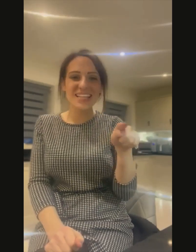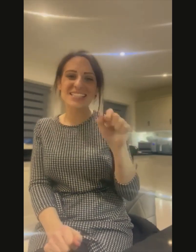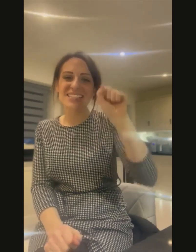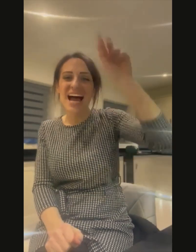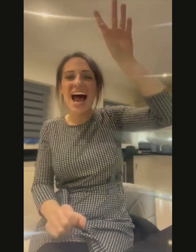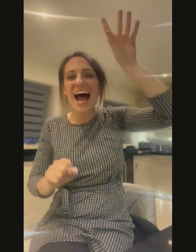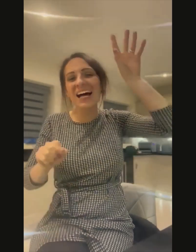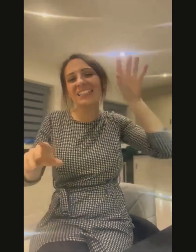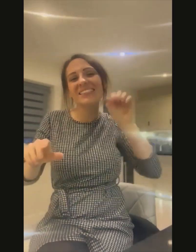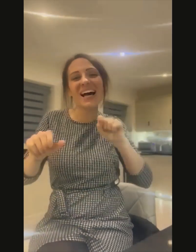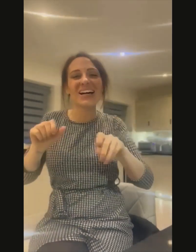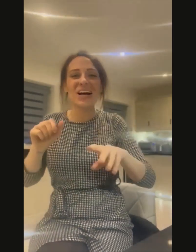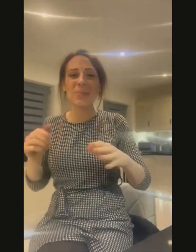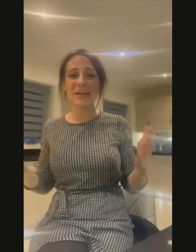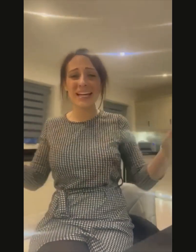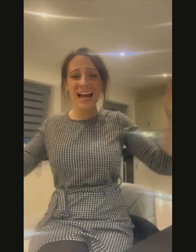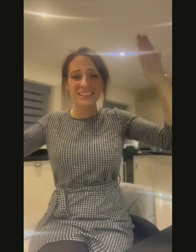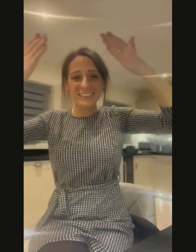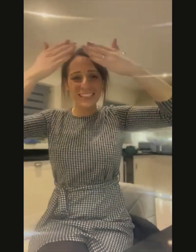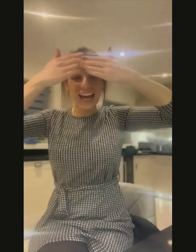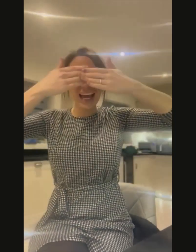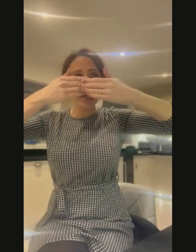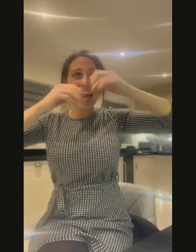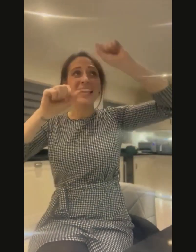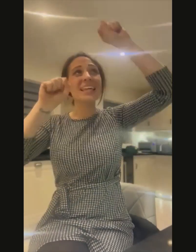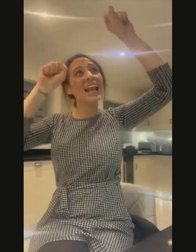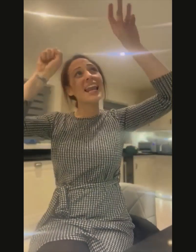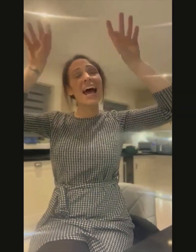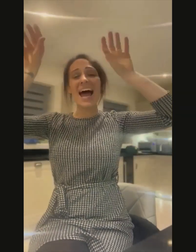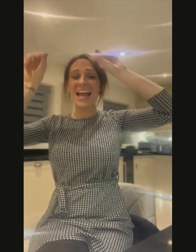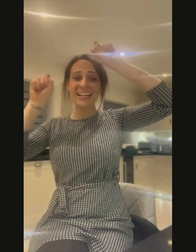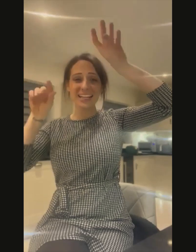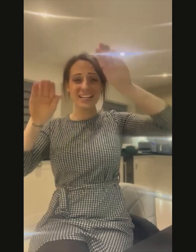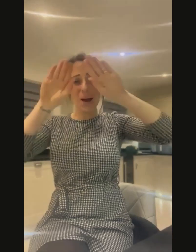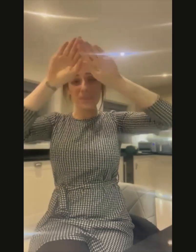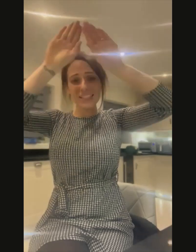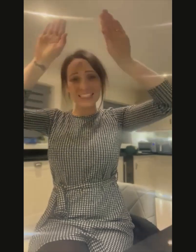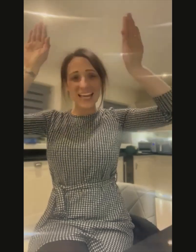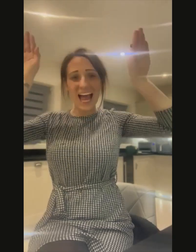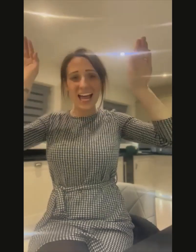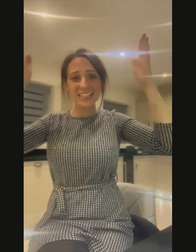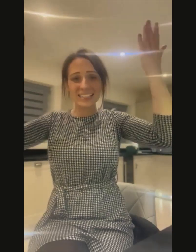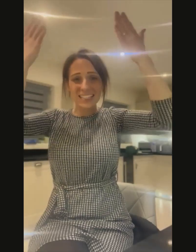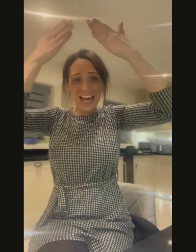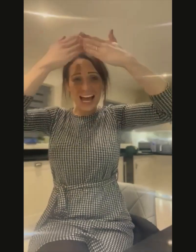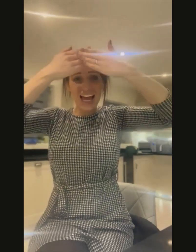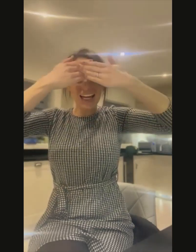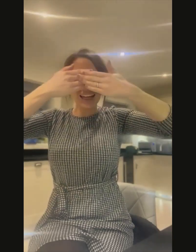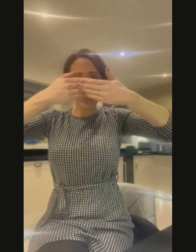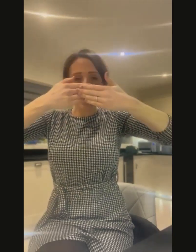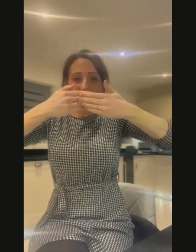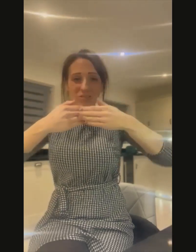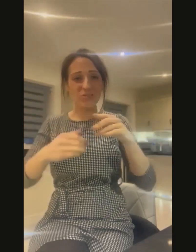stars are coming out tonight They're lighting up the sky tonight For